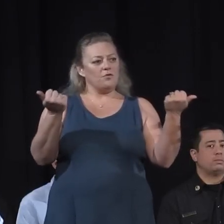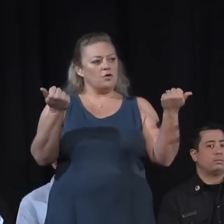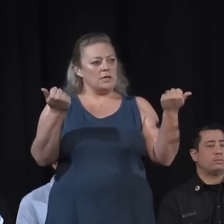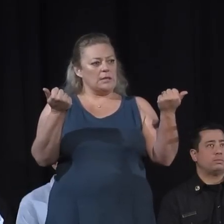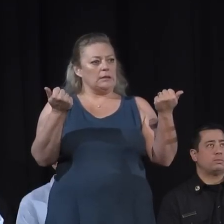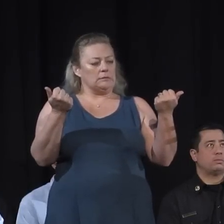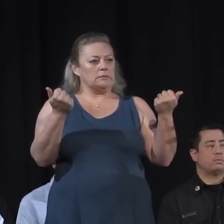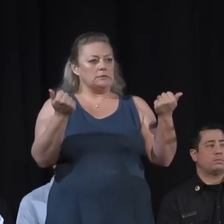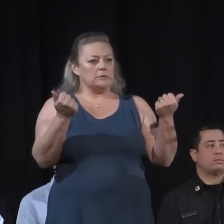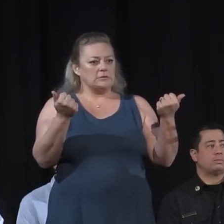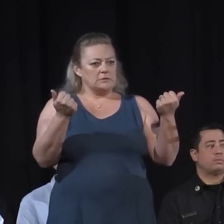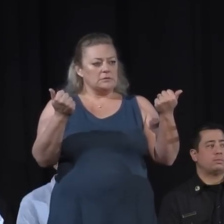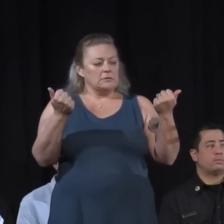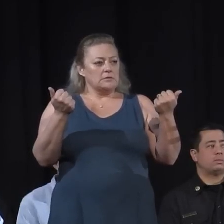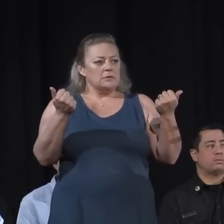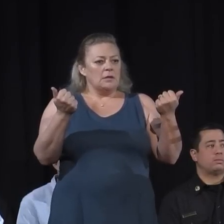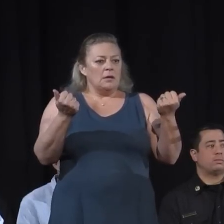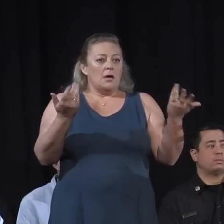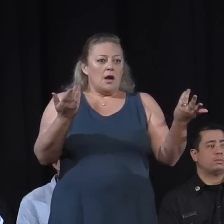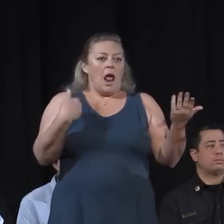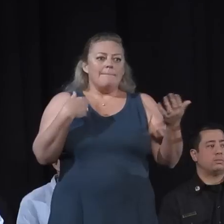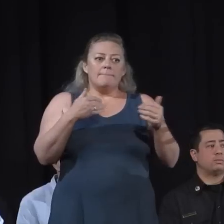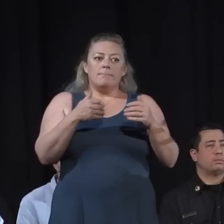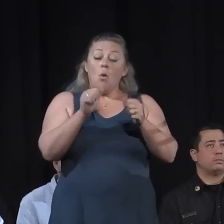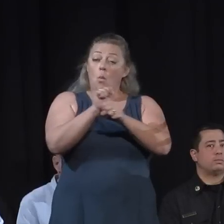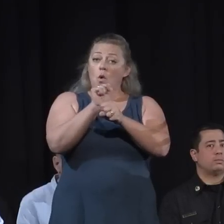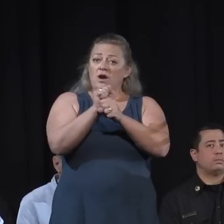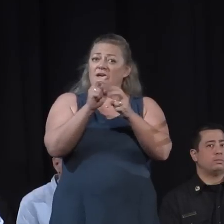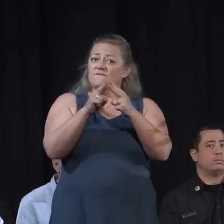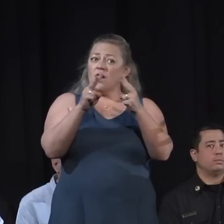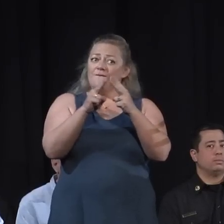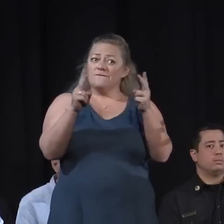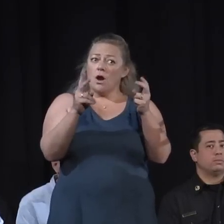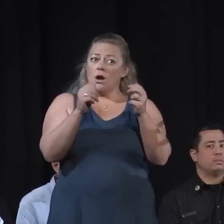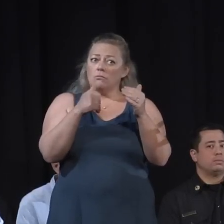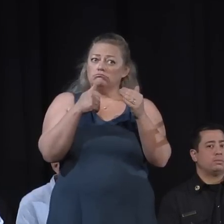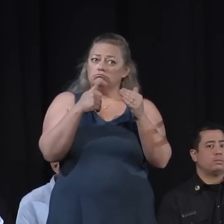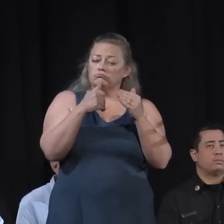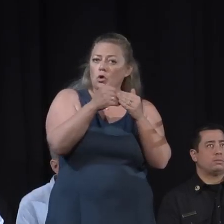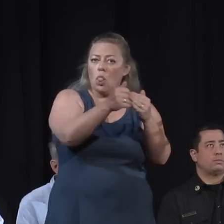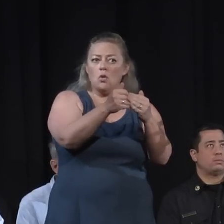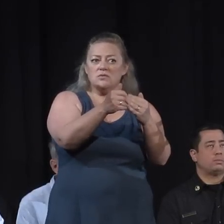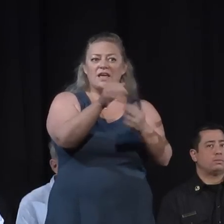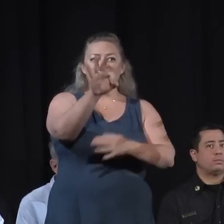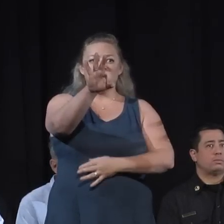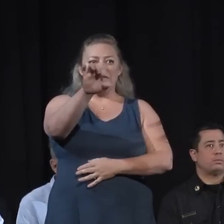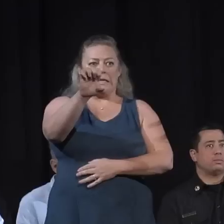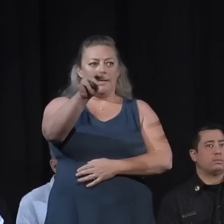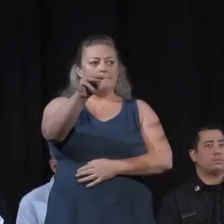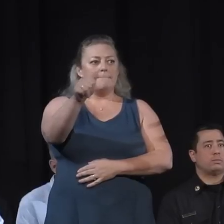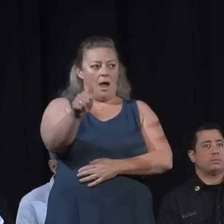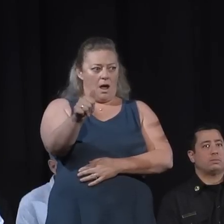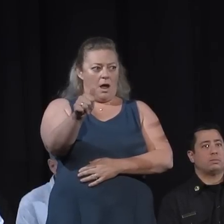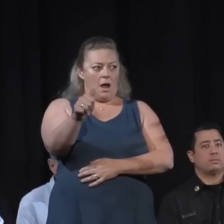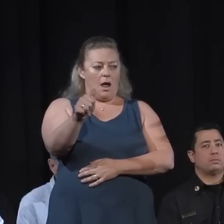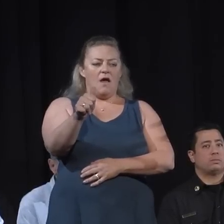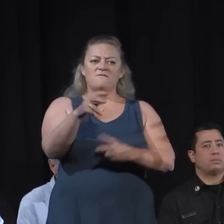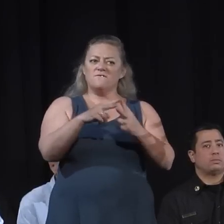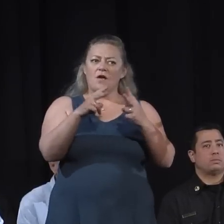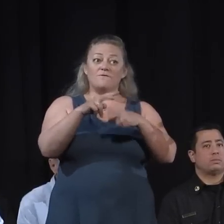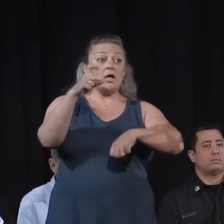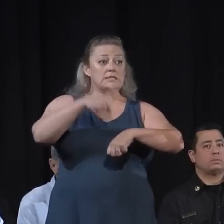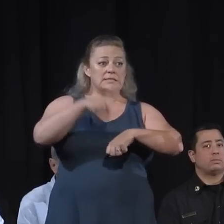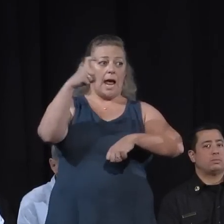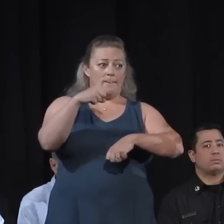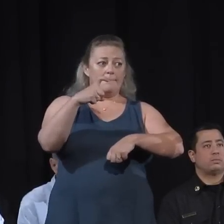very closely with FEMA, and we'll get that information out to you on a very timely basis. If anyone goes on my